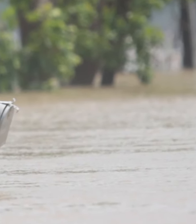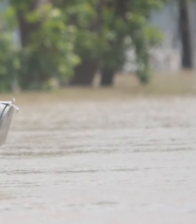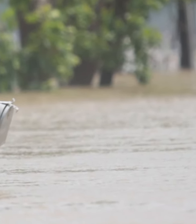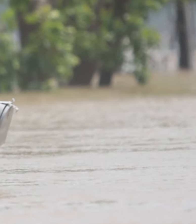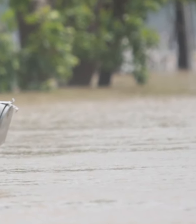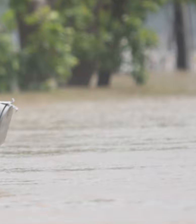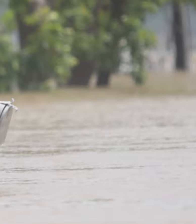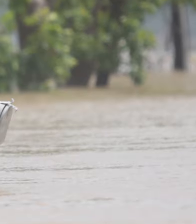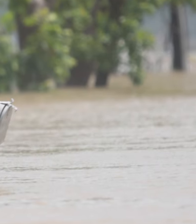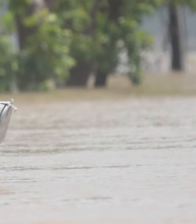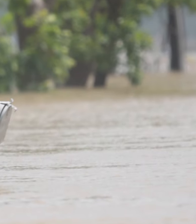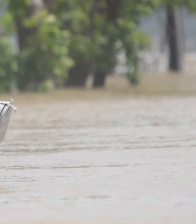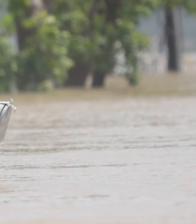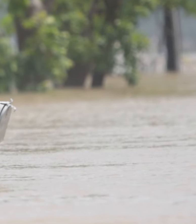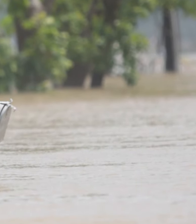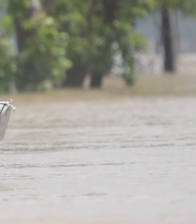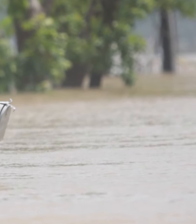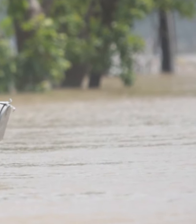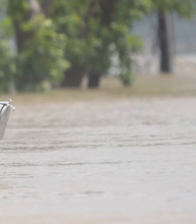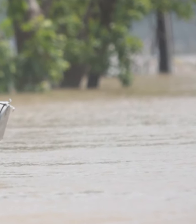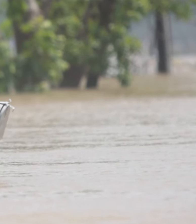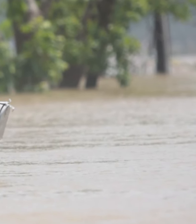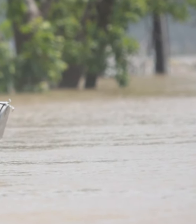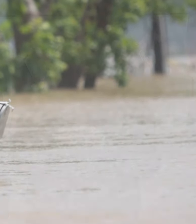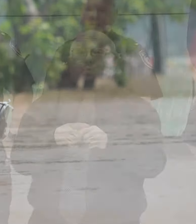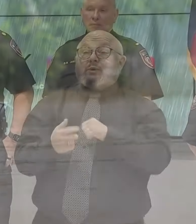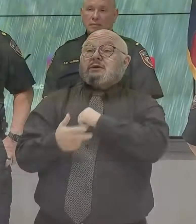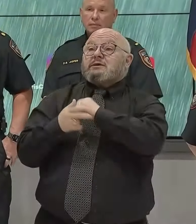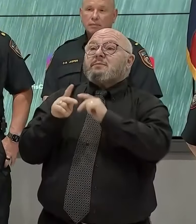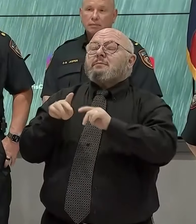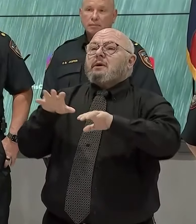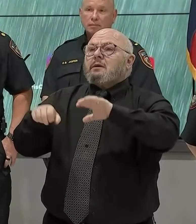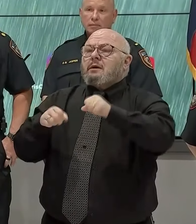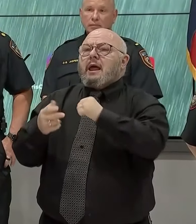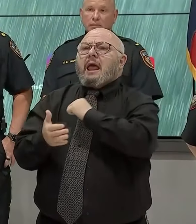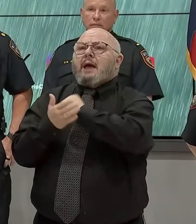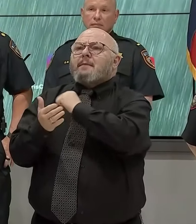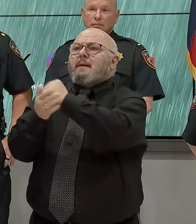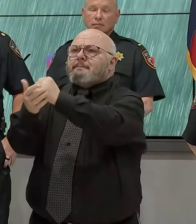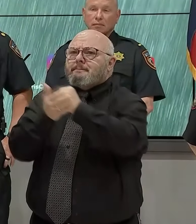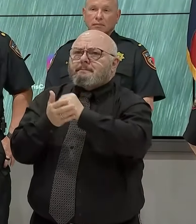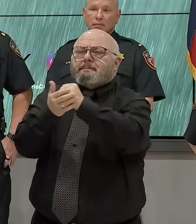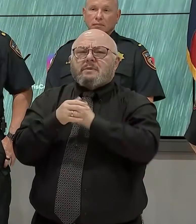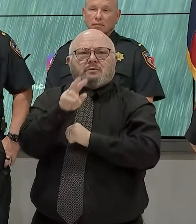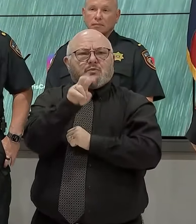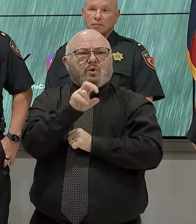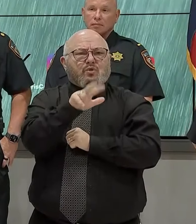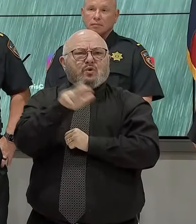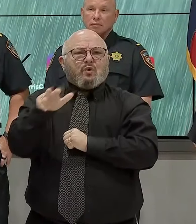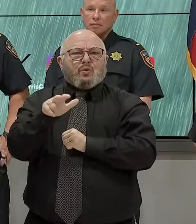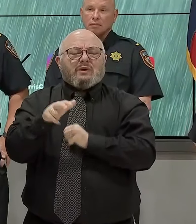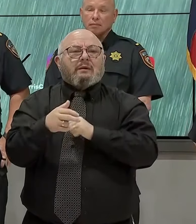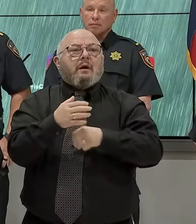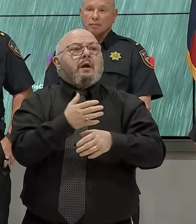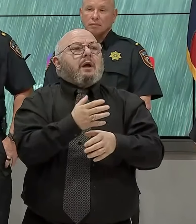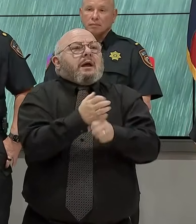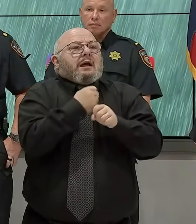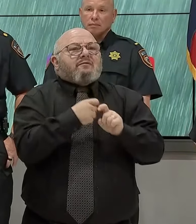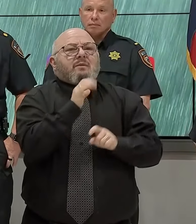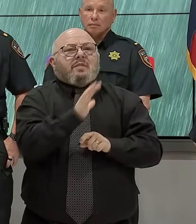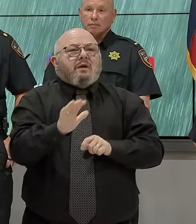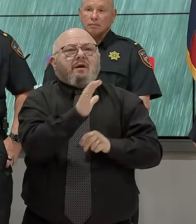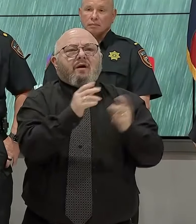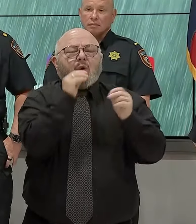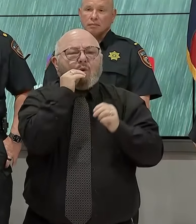as rescues in total, as of this morning, 233 people have been rescued and